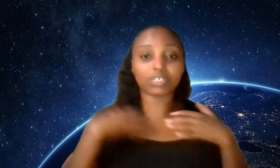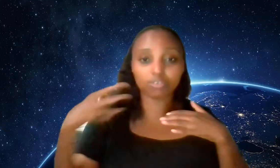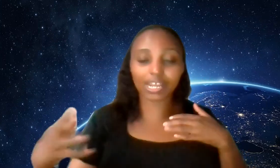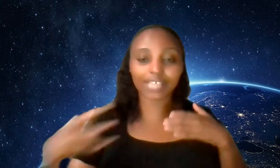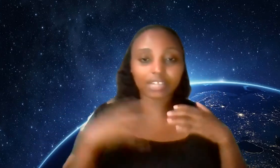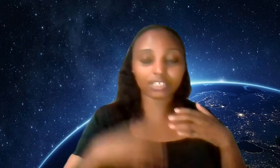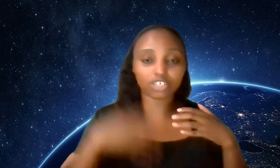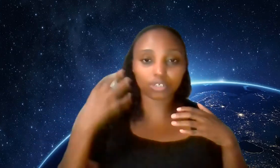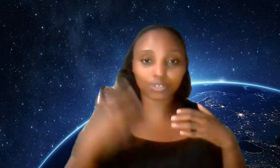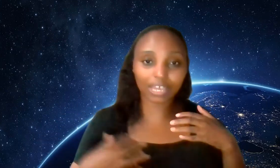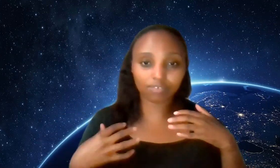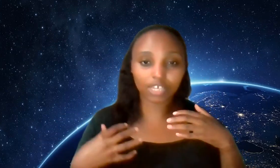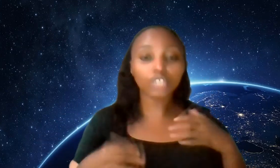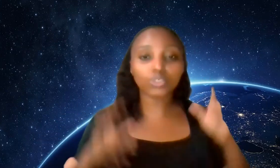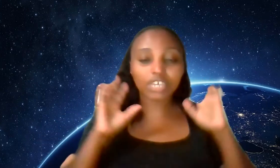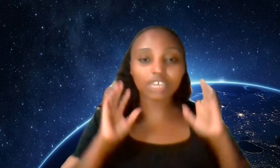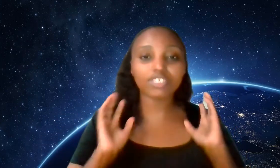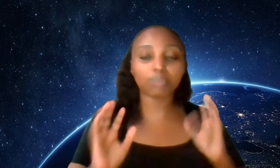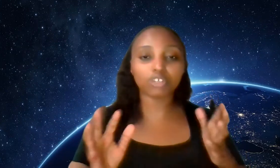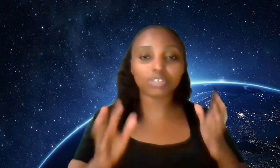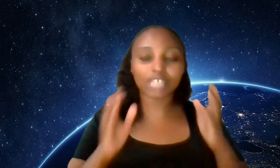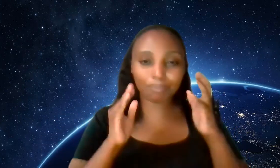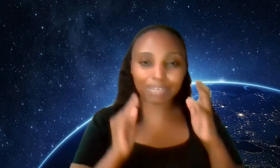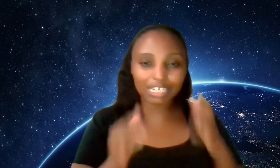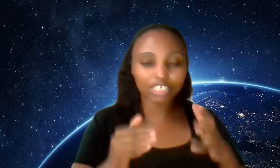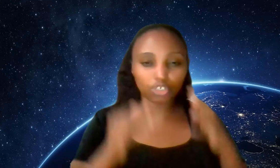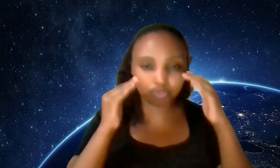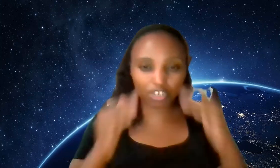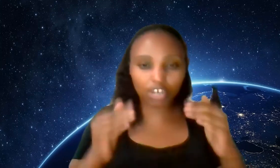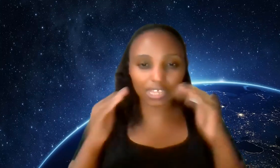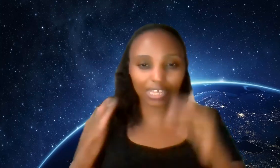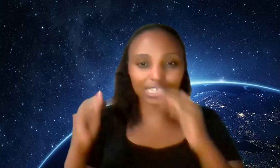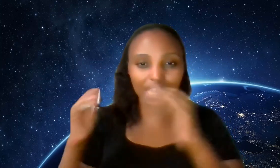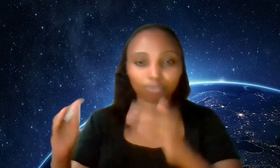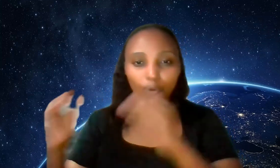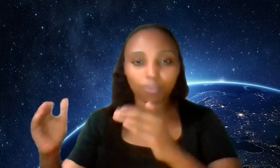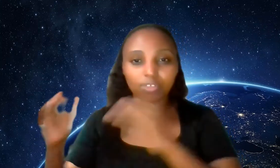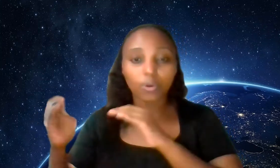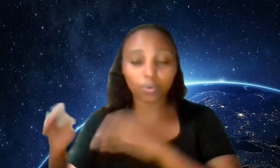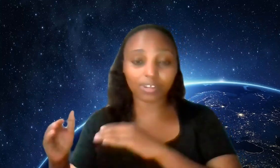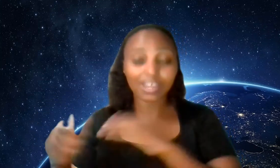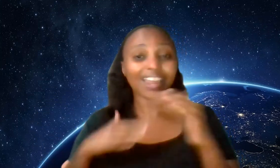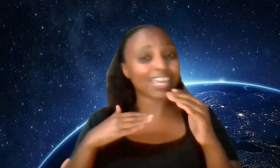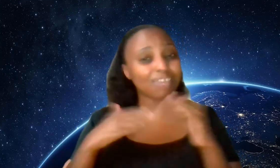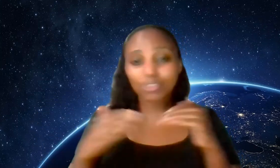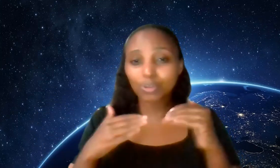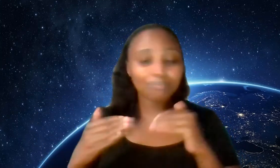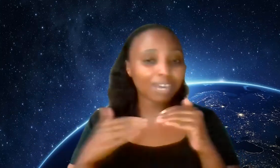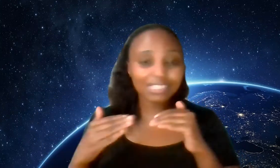materialize that intention in your life so give this person the ability to figure things out on their own even though it might